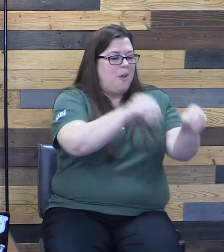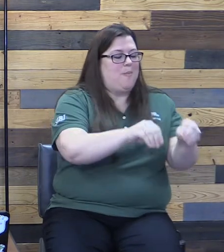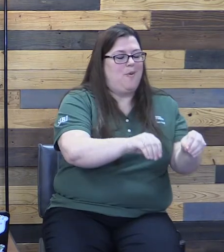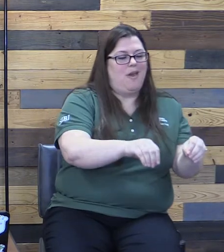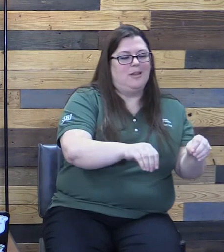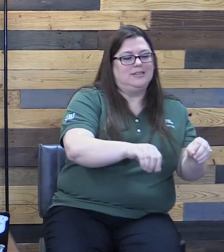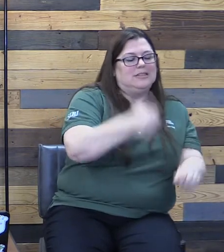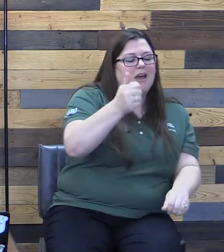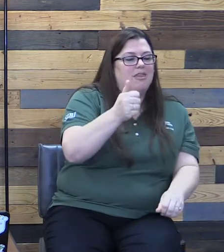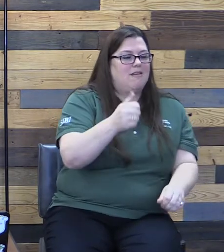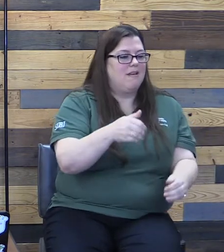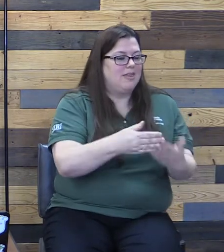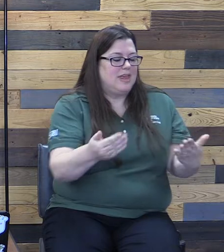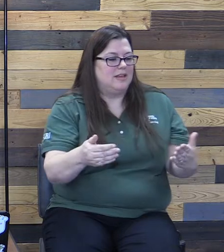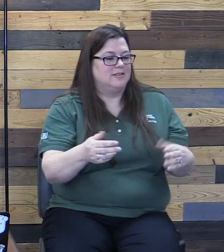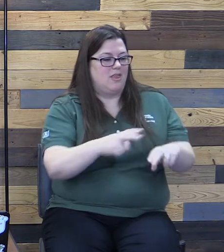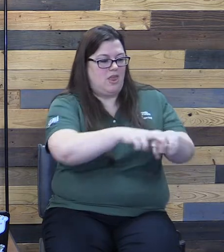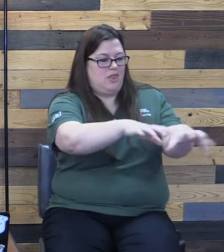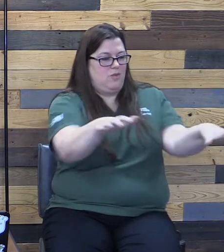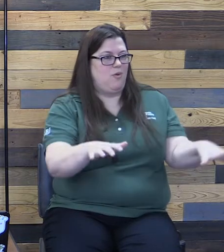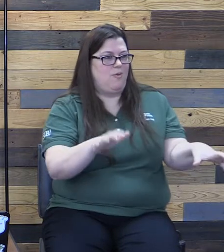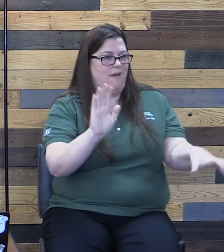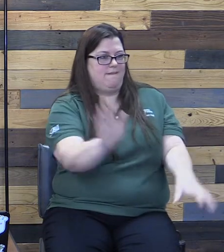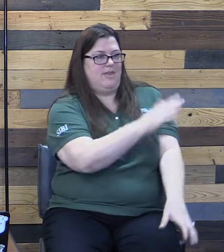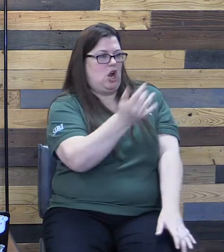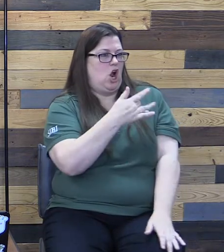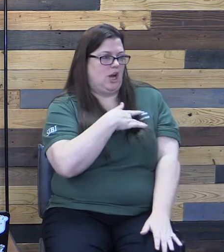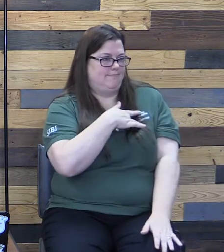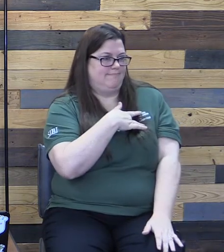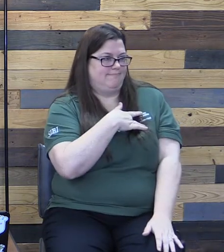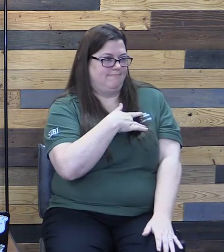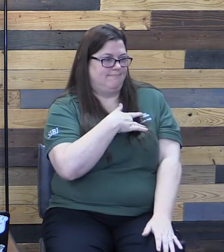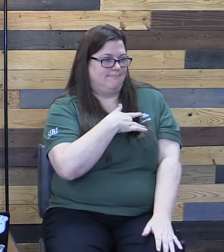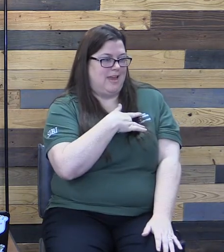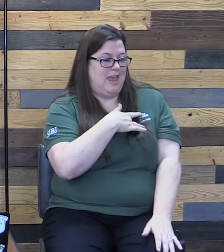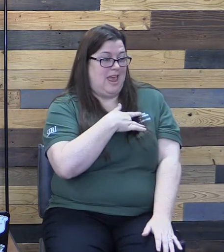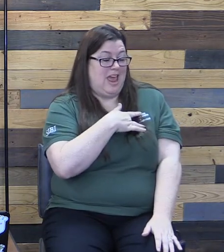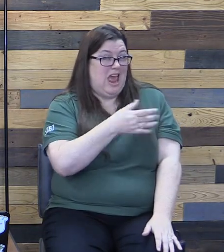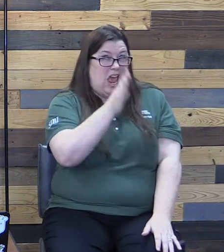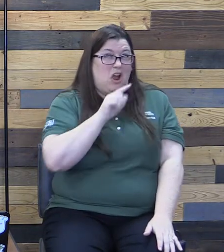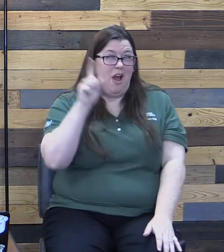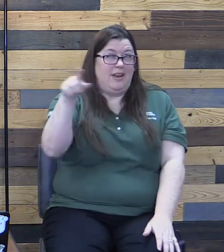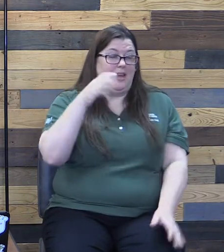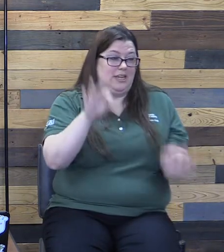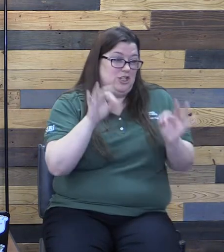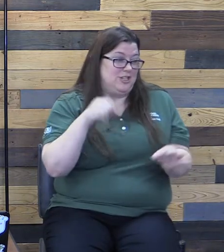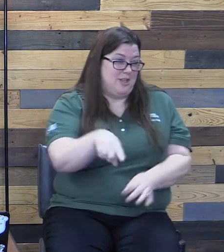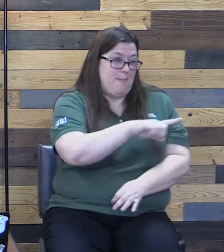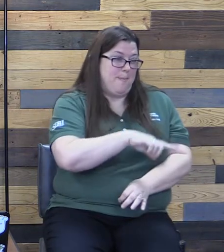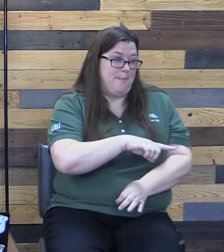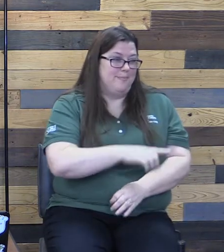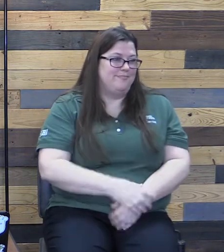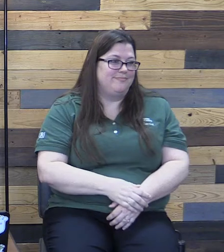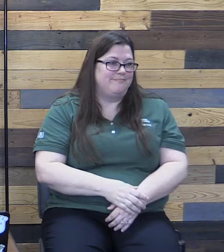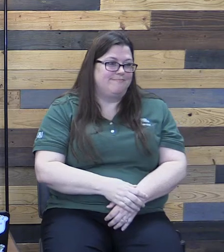And because of that, God's judgment came on them. So let's learn from them and not repeat the same thing in our life.